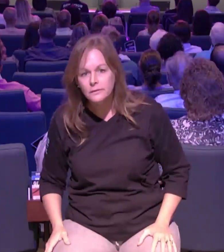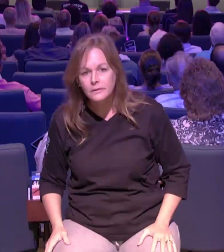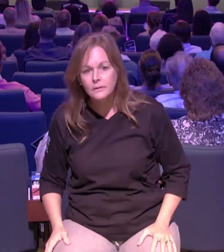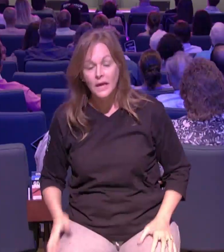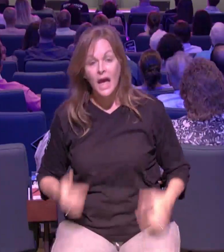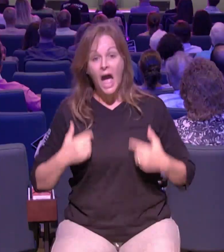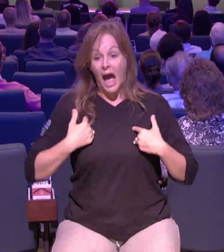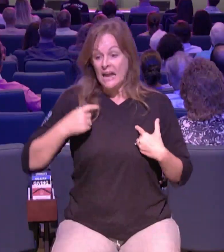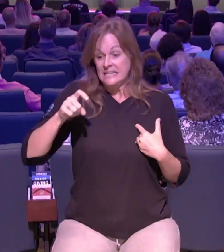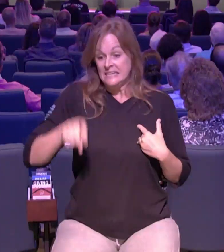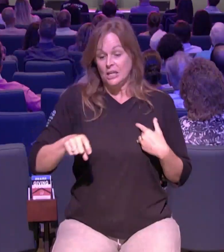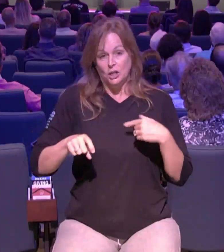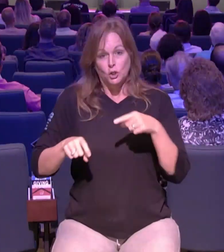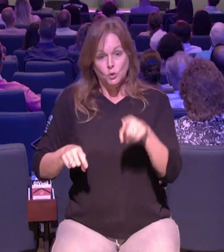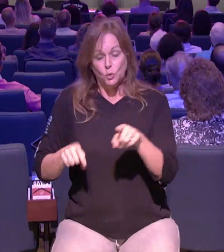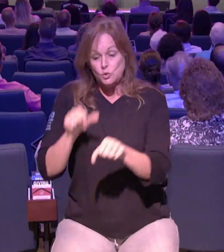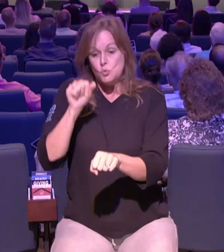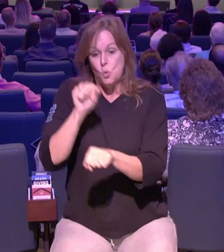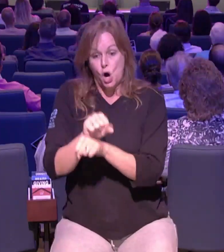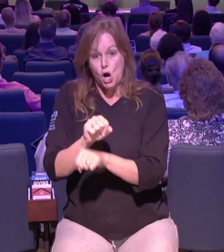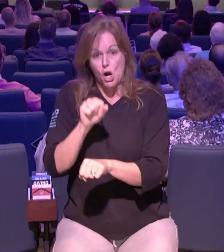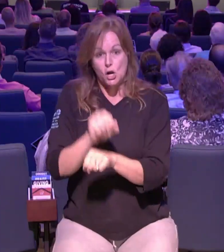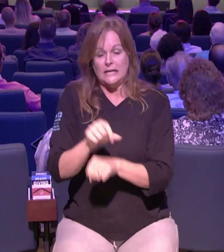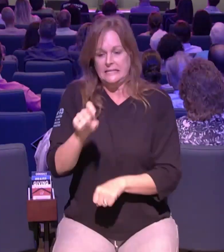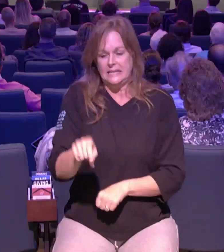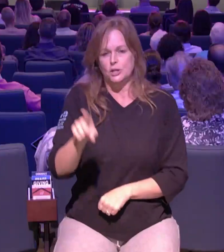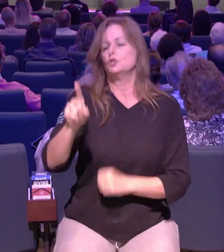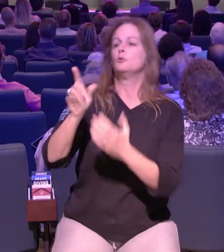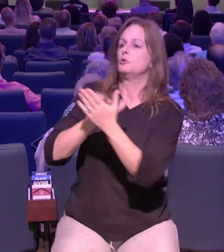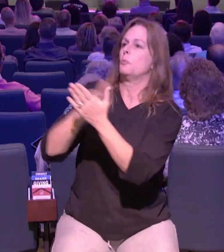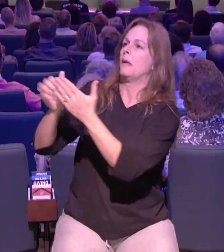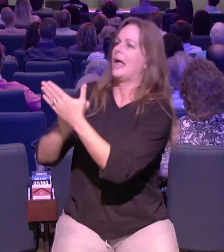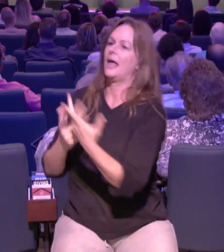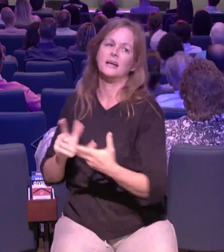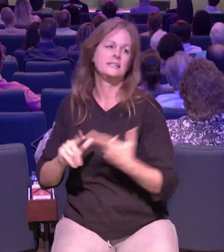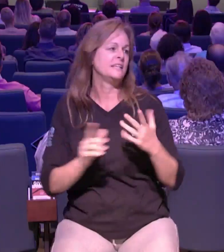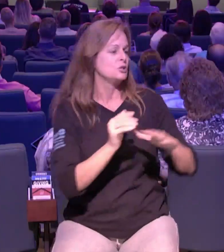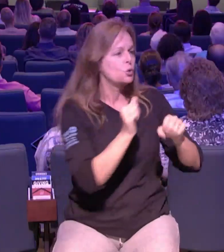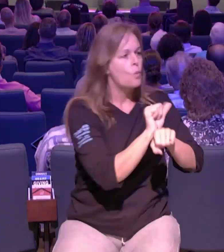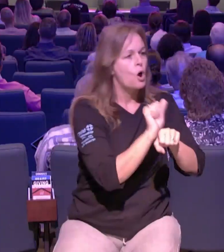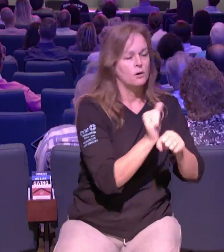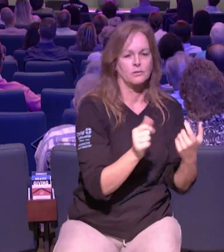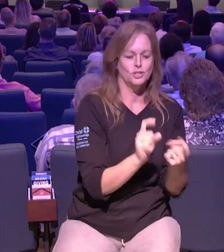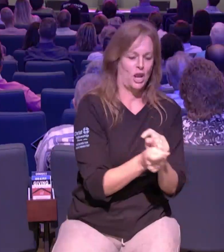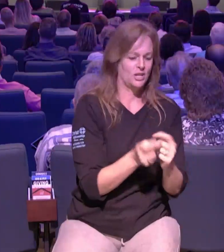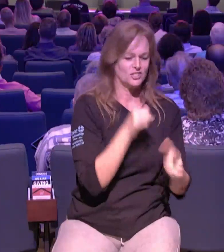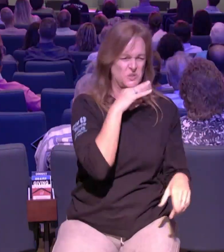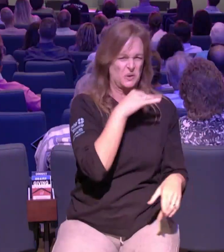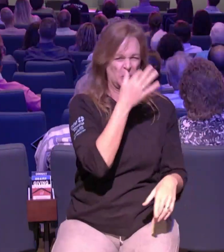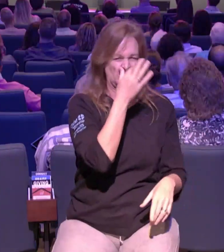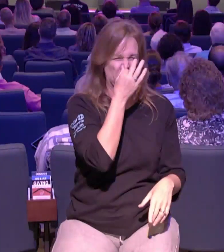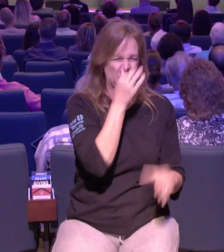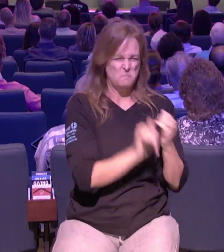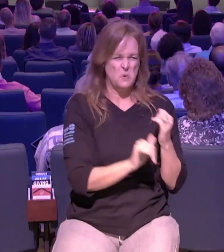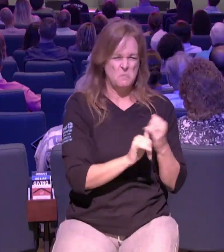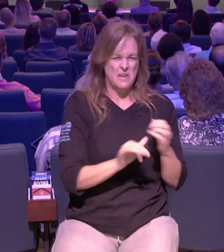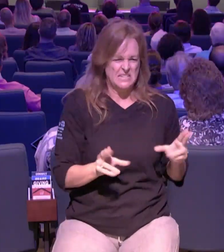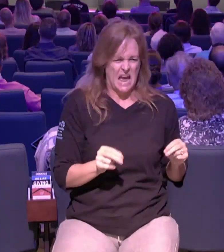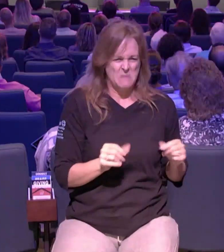children's rooms i don't we don't need you to paint buildings that's not what this is about this is about a mission that we are on together